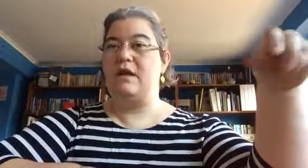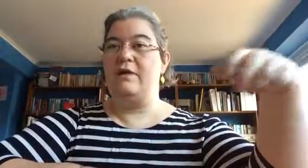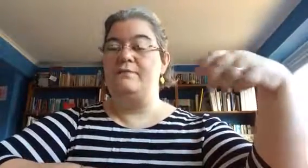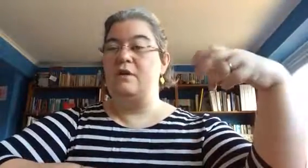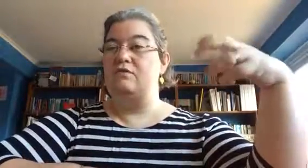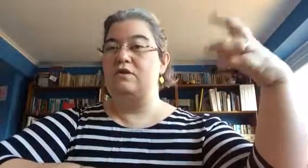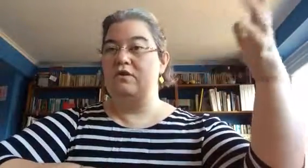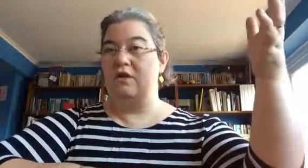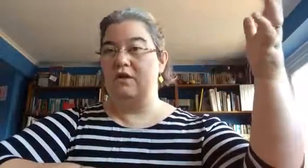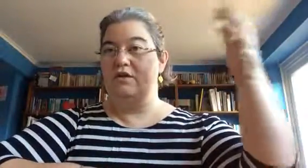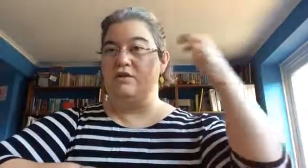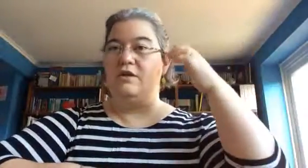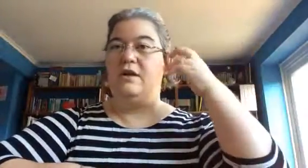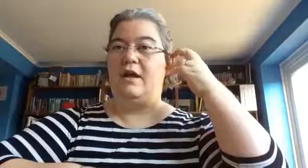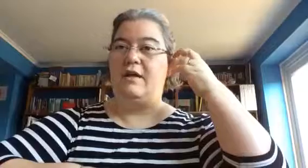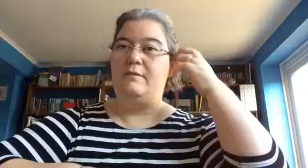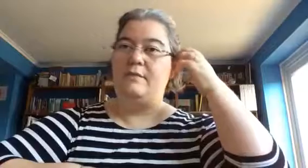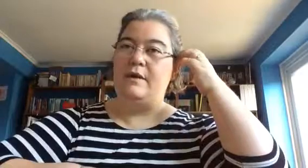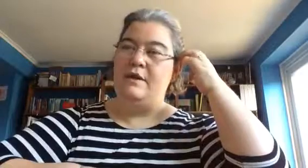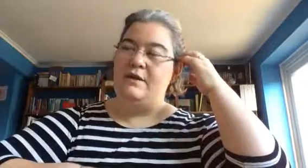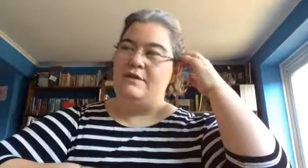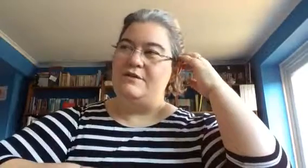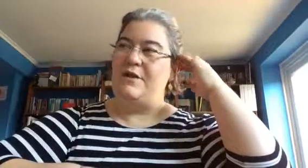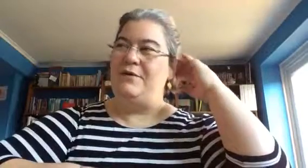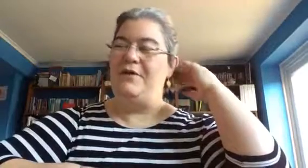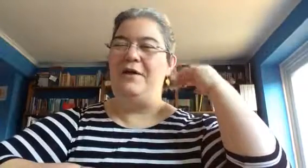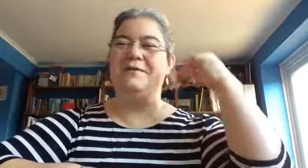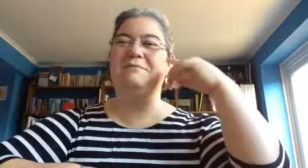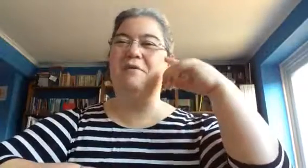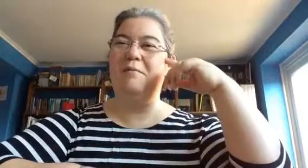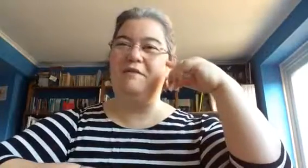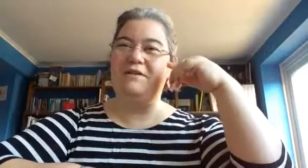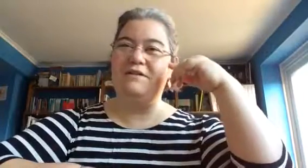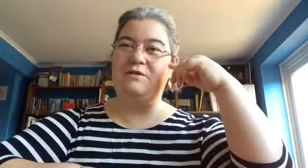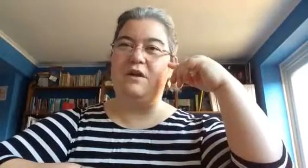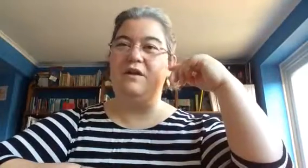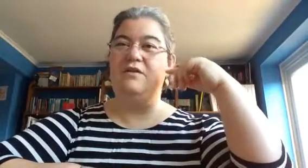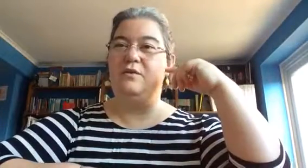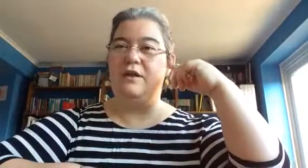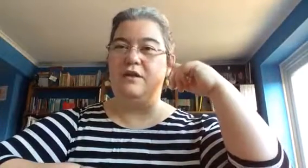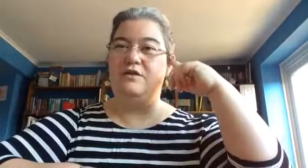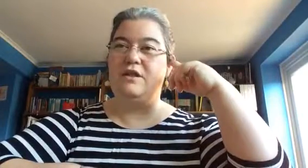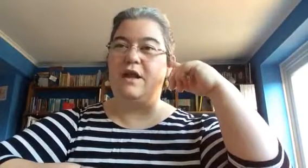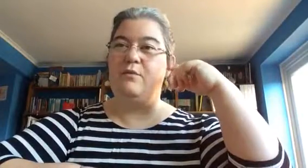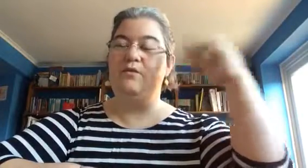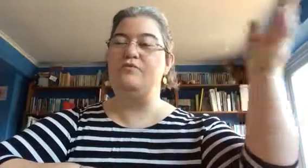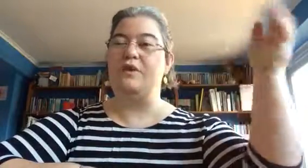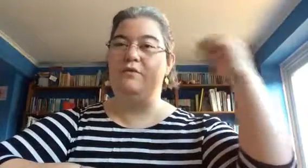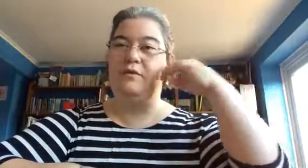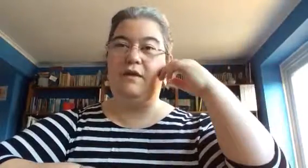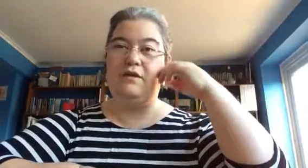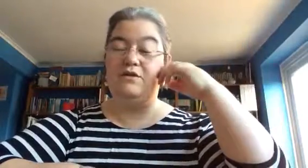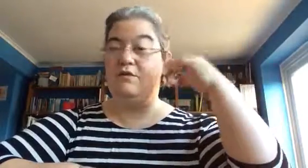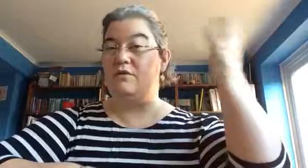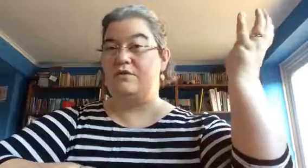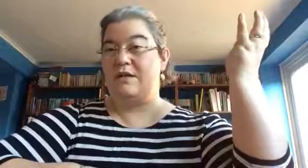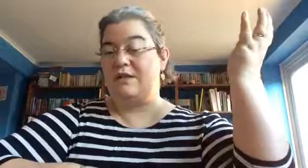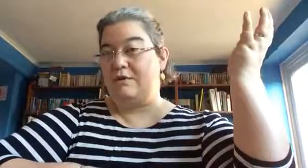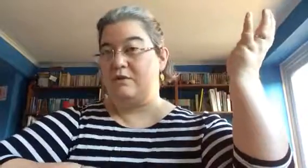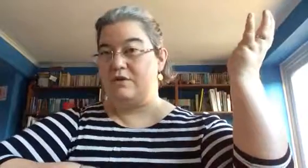researched. So although as a mum I found it slightly annoying that she kept wandering off without her child, of course that's how it was,